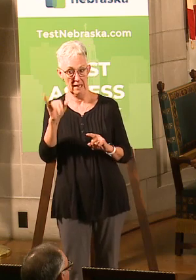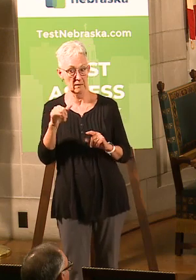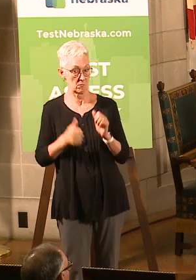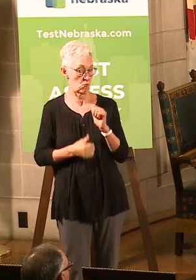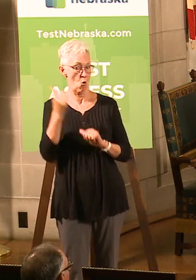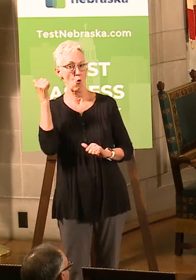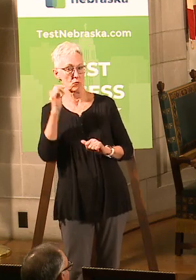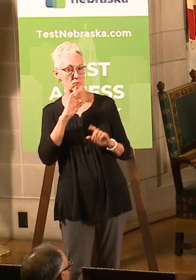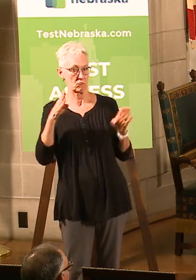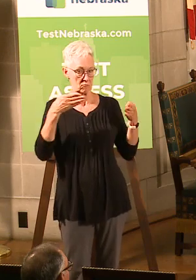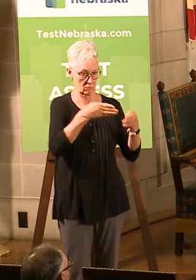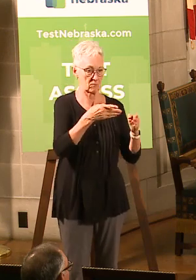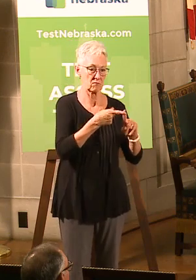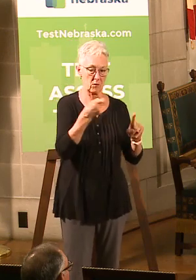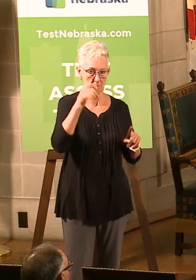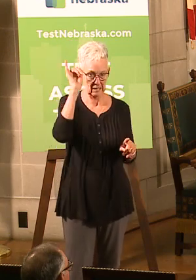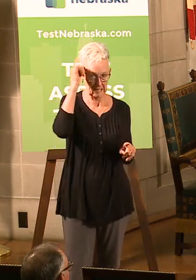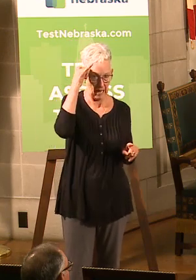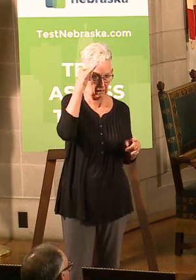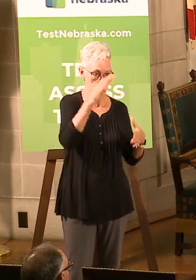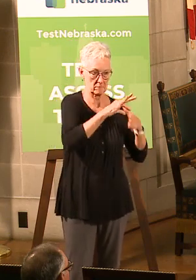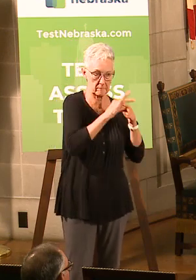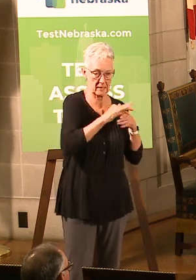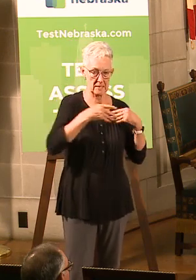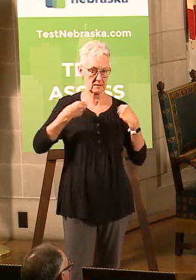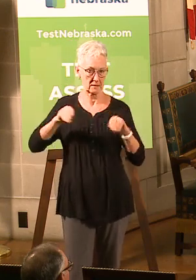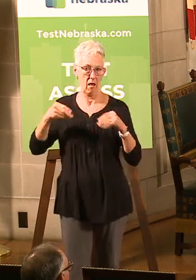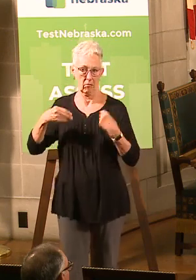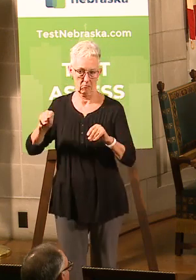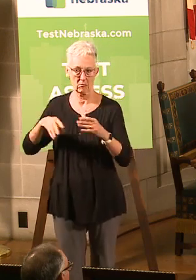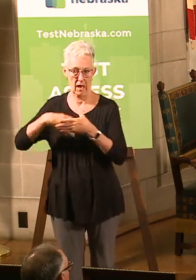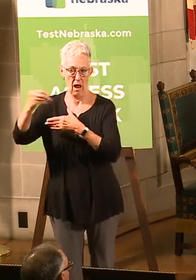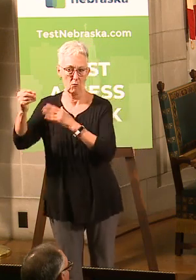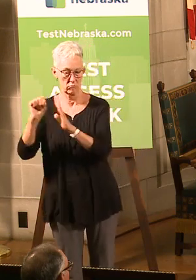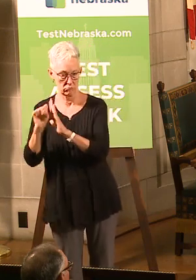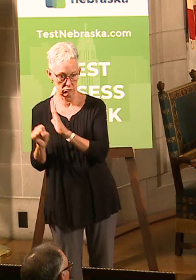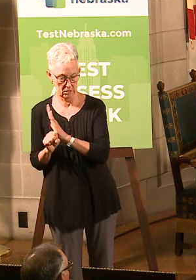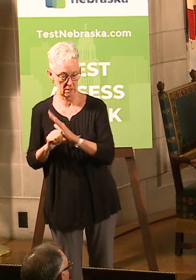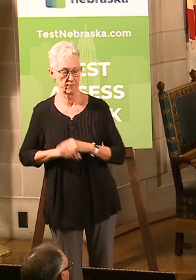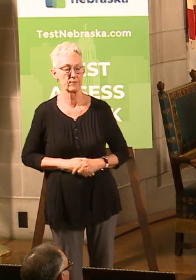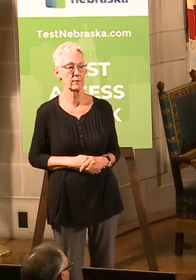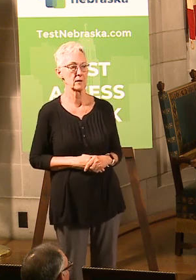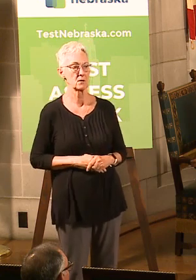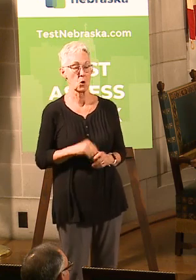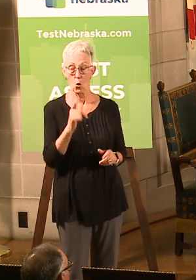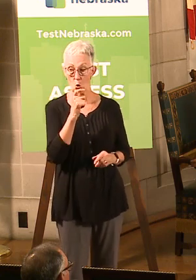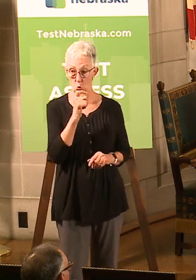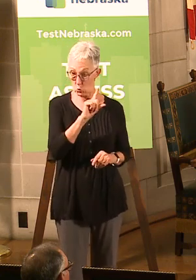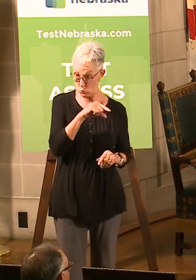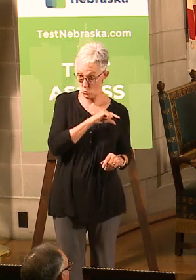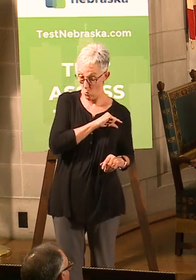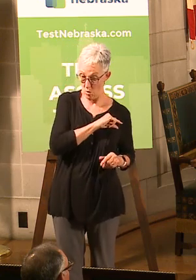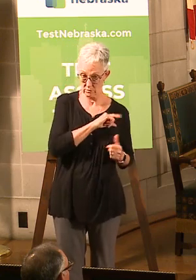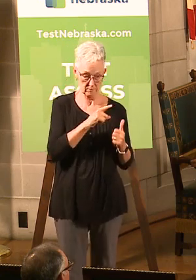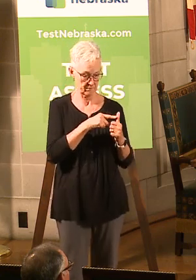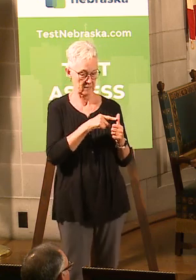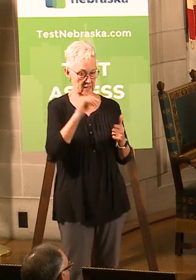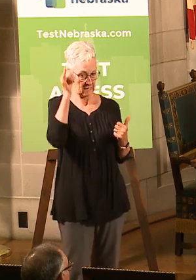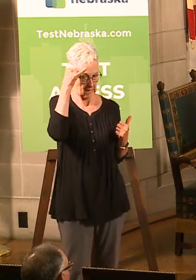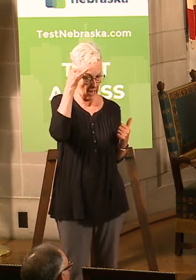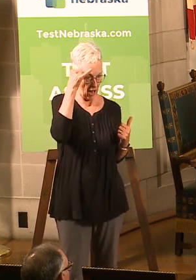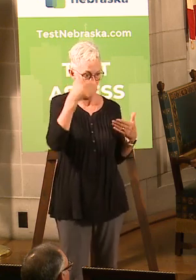adds on to that. So basically the requirements of who qualifies for this are cow-calf operators,